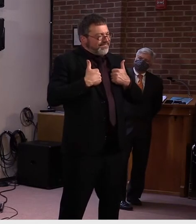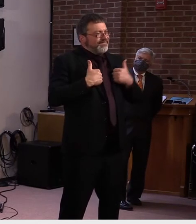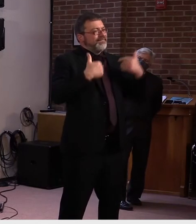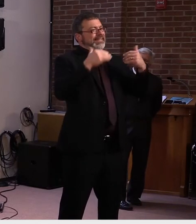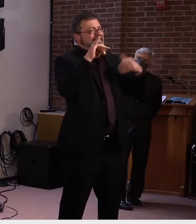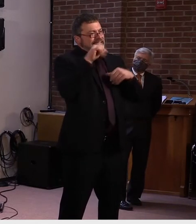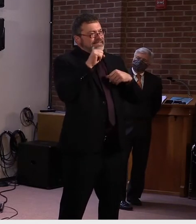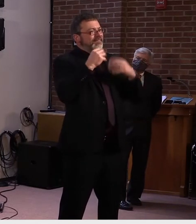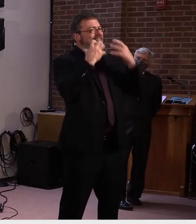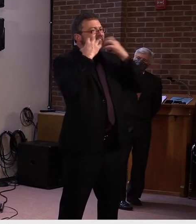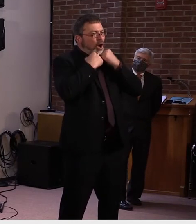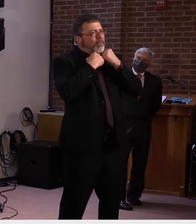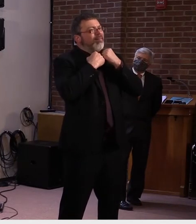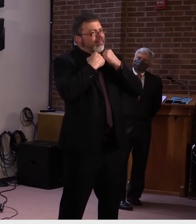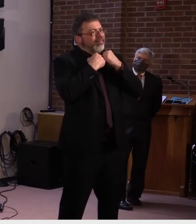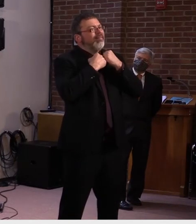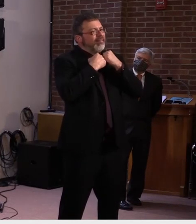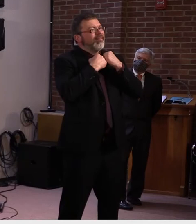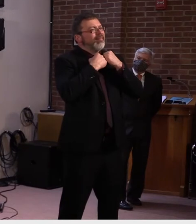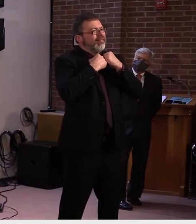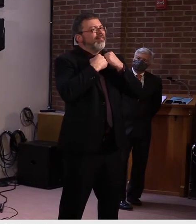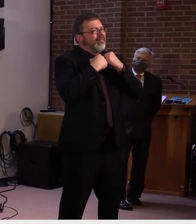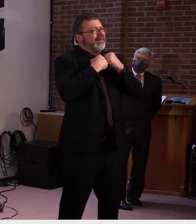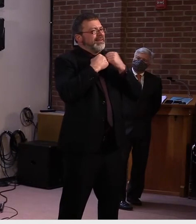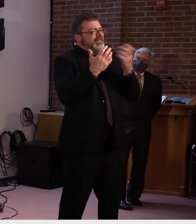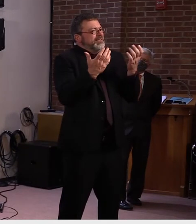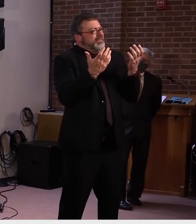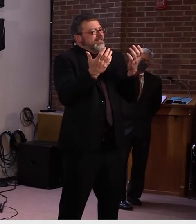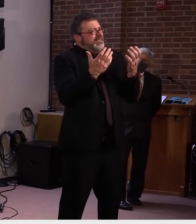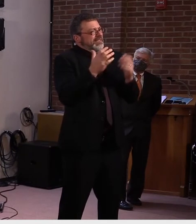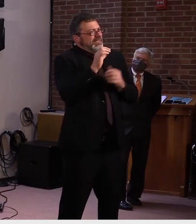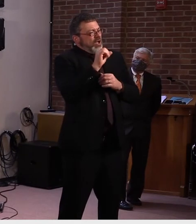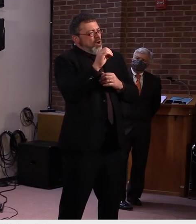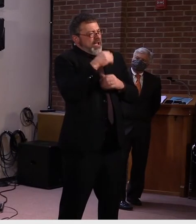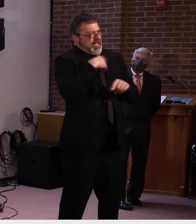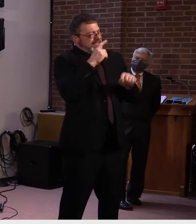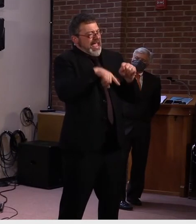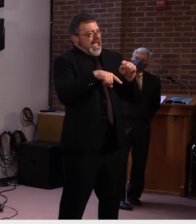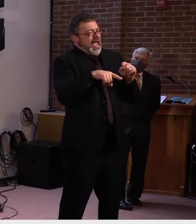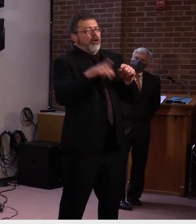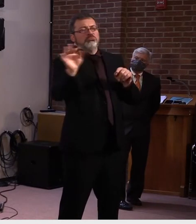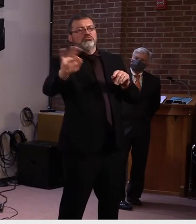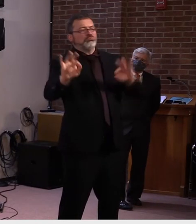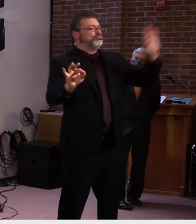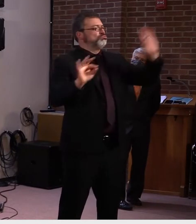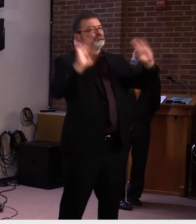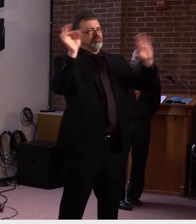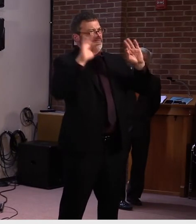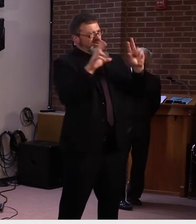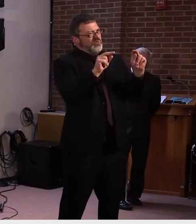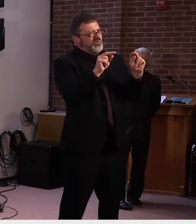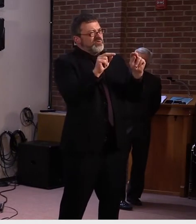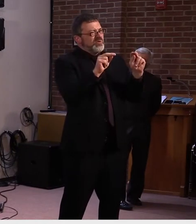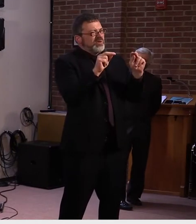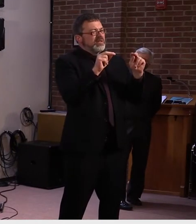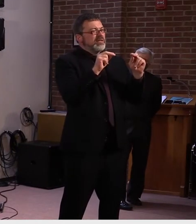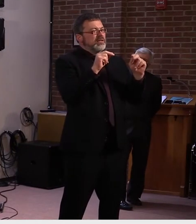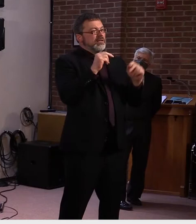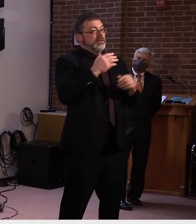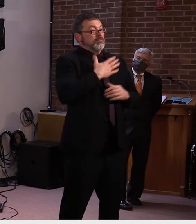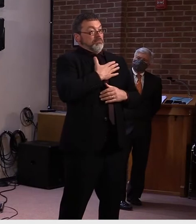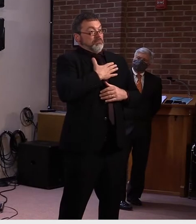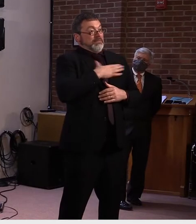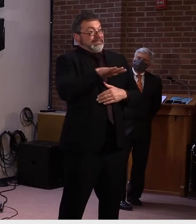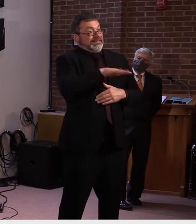uh, are something that I think about every day. So, I don't want there to be 59. I don't want there to be 60. And, I'm, and I'm sure you